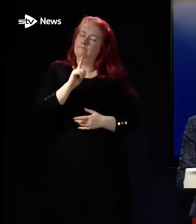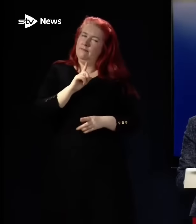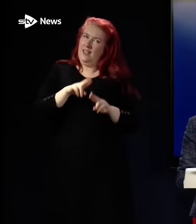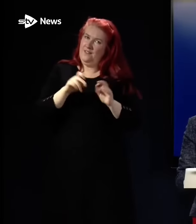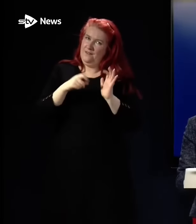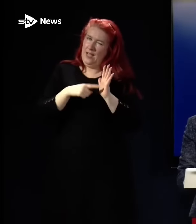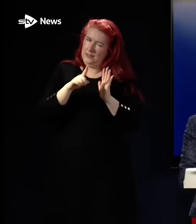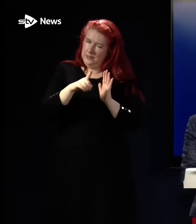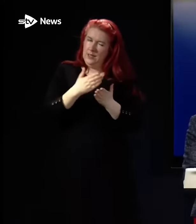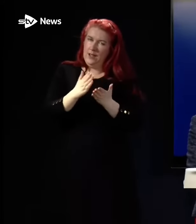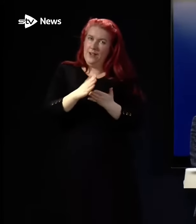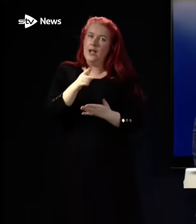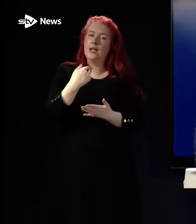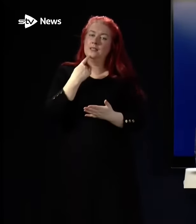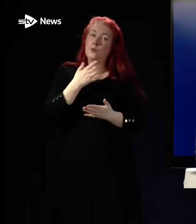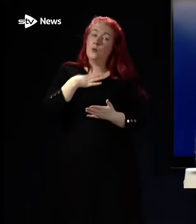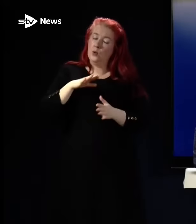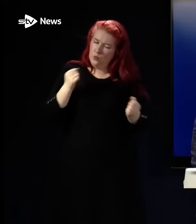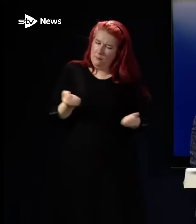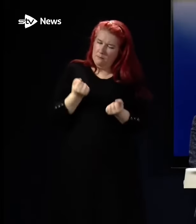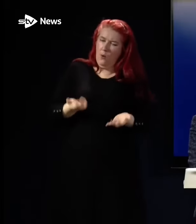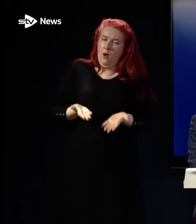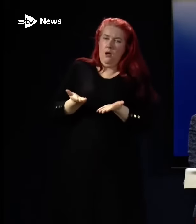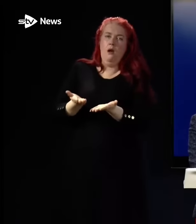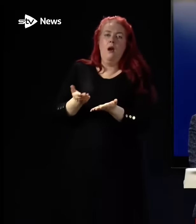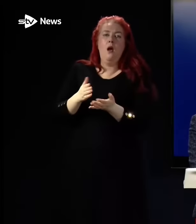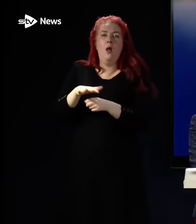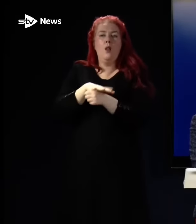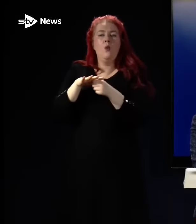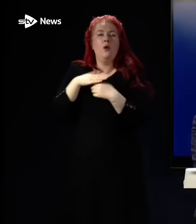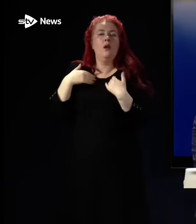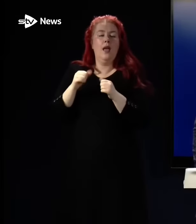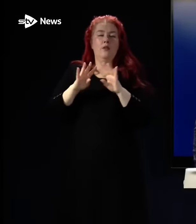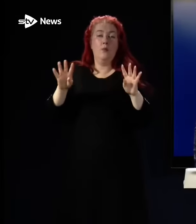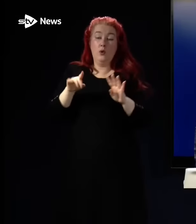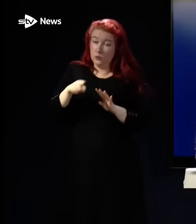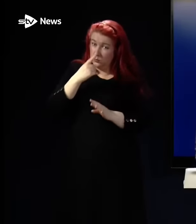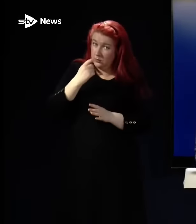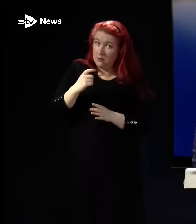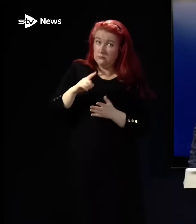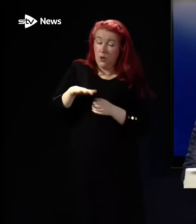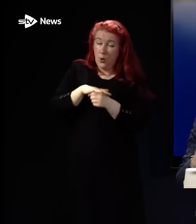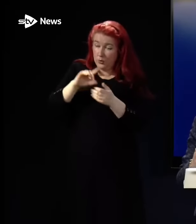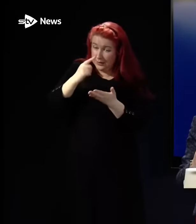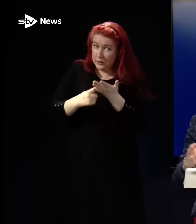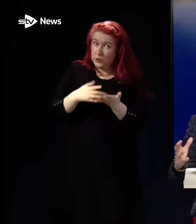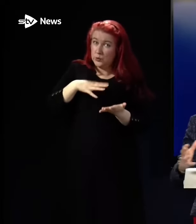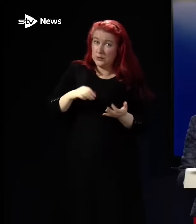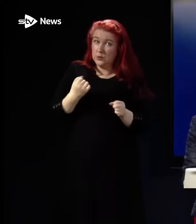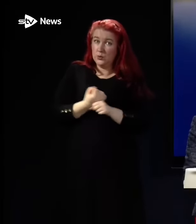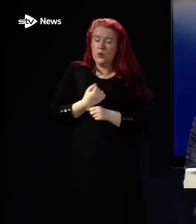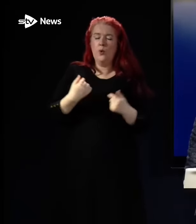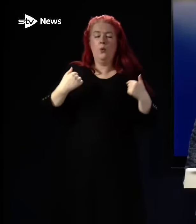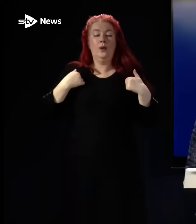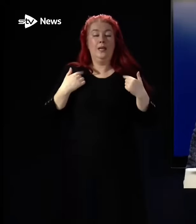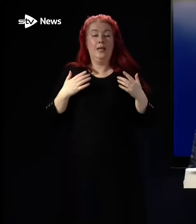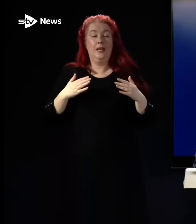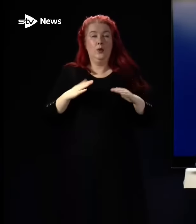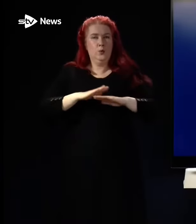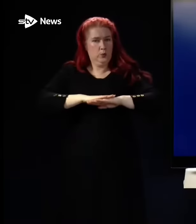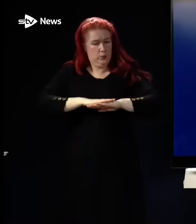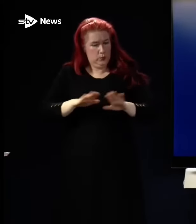Peter, I said that we wanted to empower local health boards to take local decisions that they thought were appropriate. What we do not think